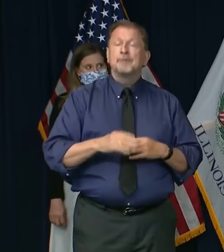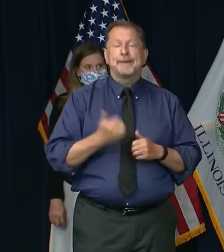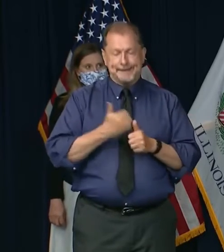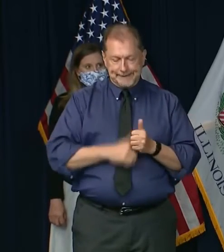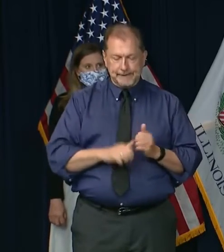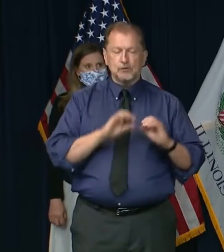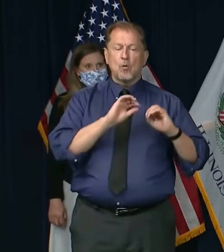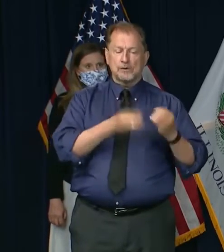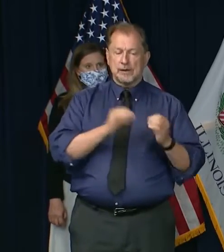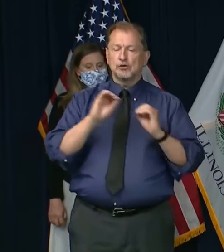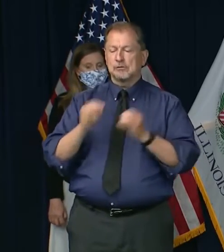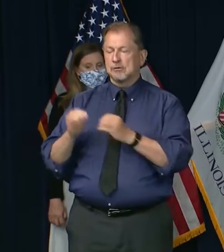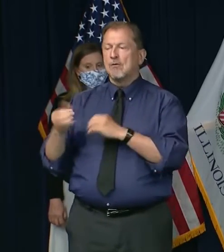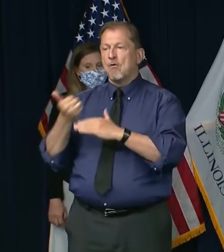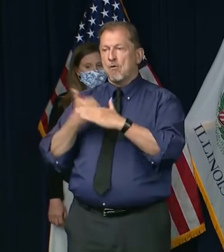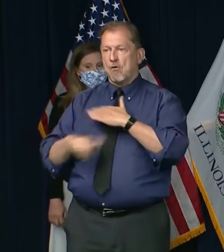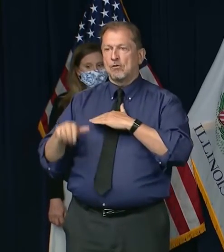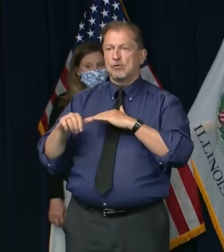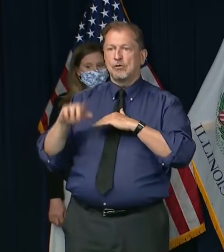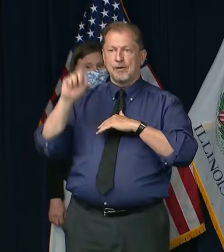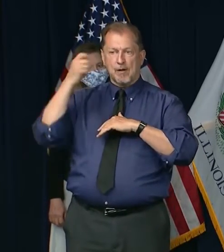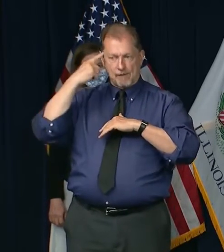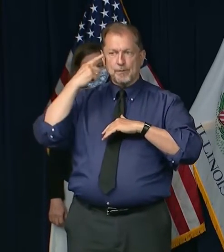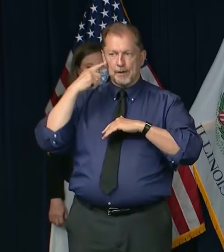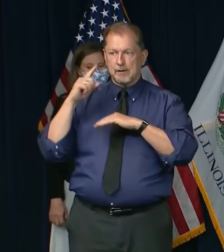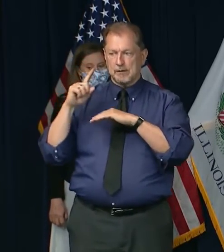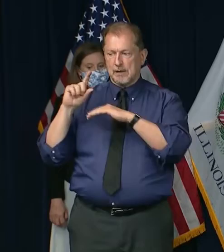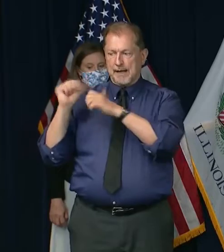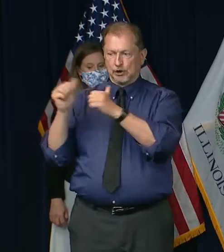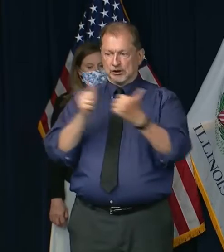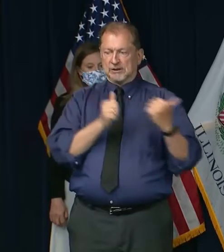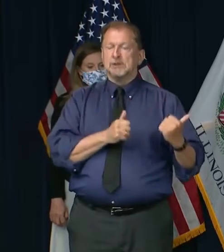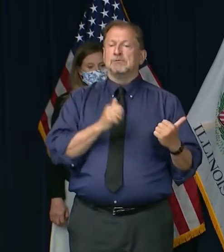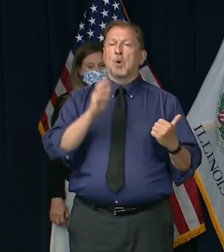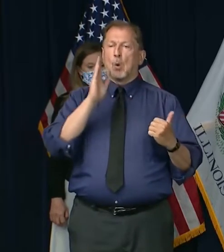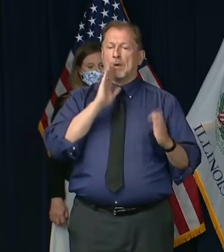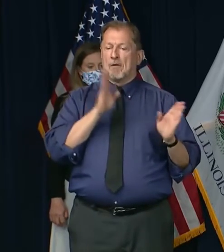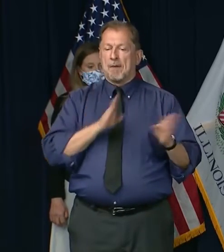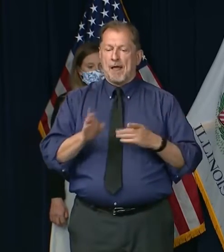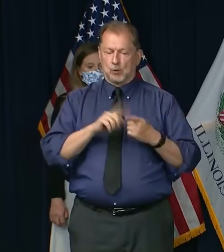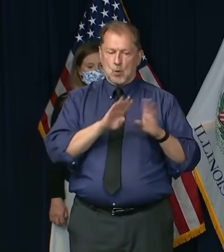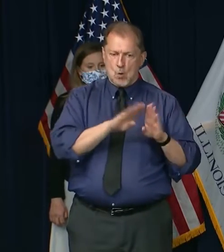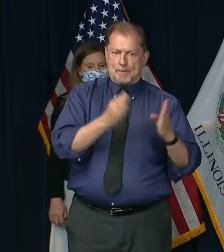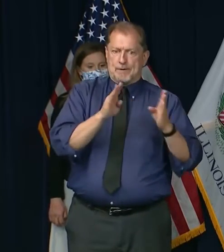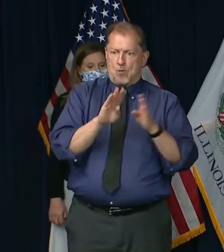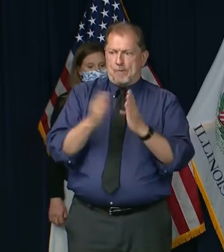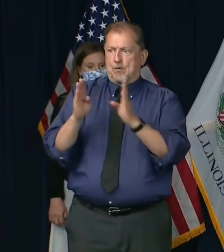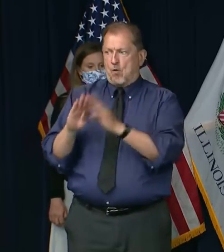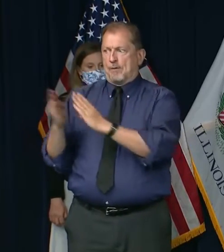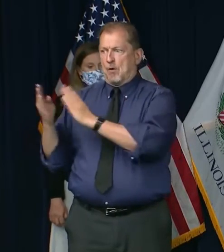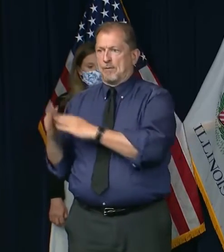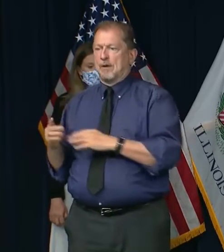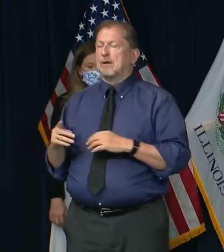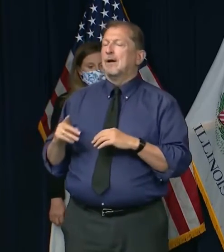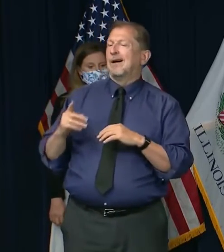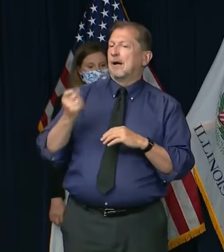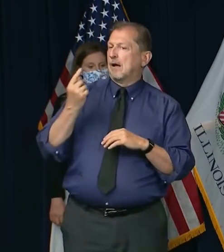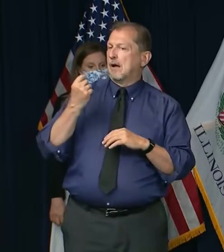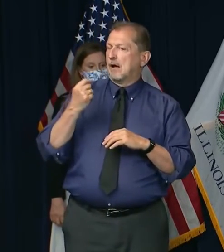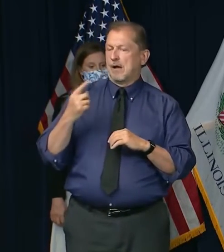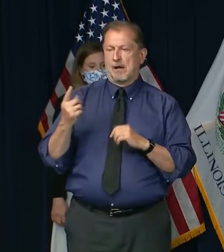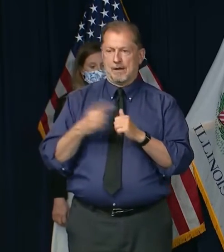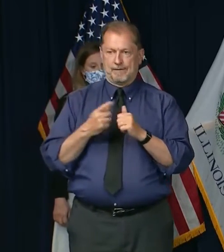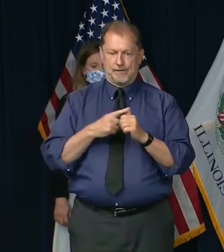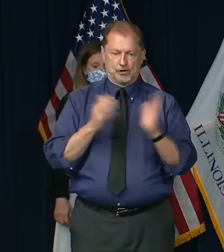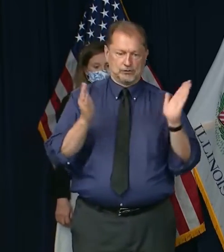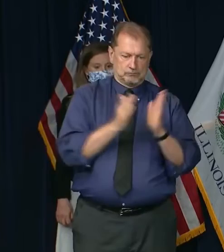that either has been developed or is being developed. And it's with the goal in mind of keeping, first, their clients, the people